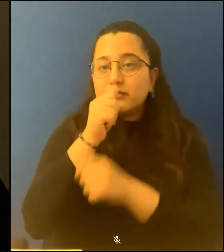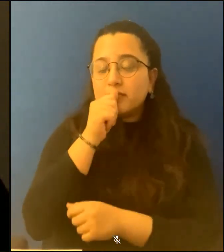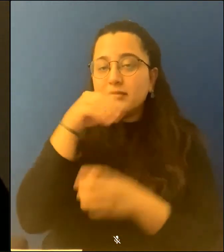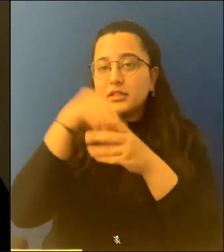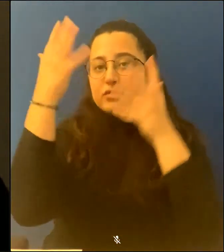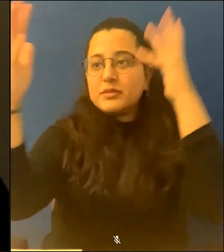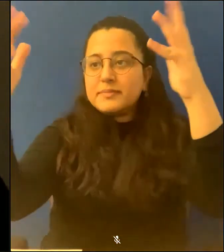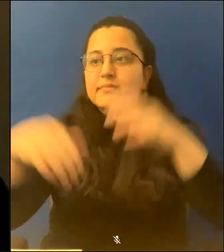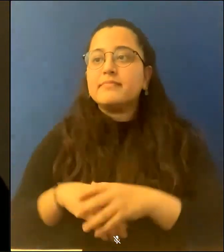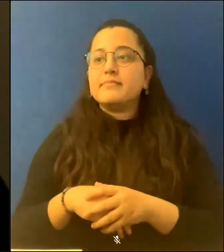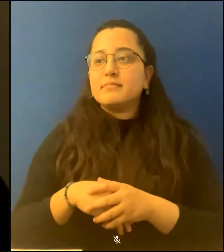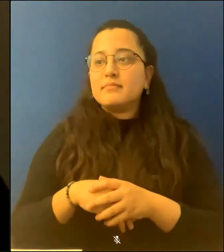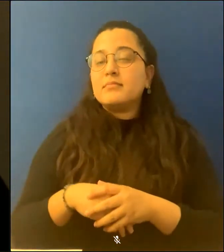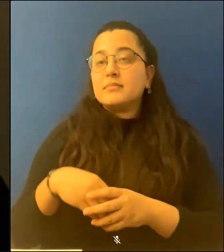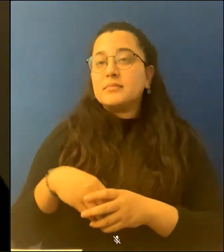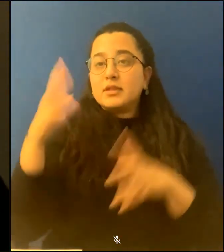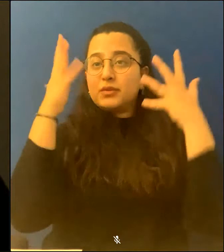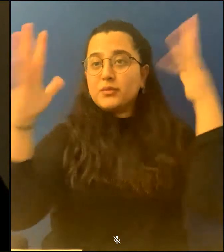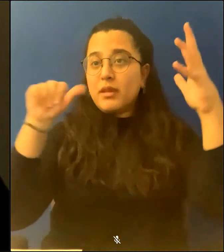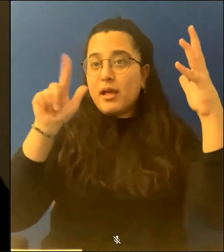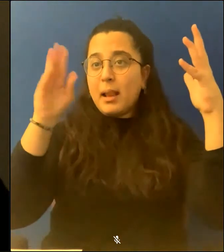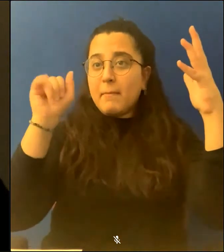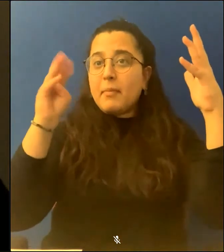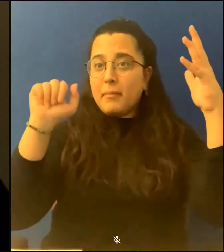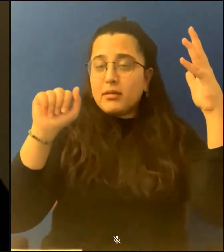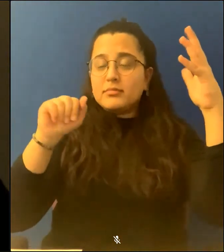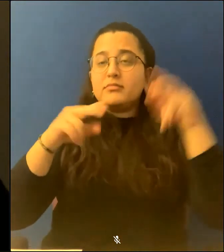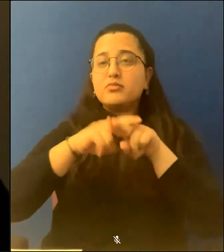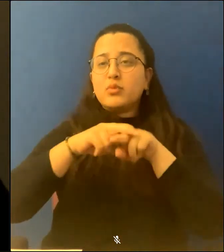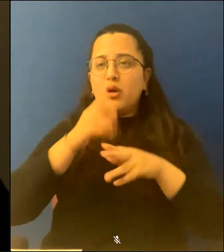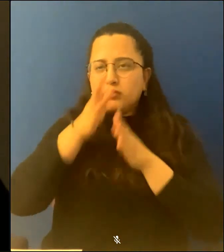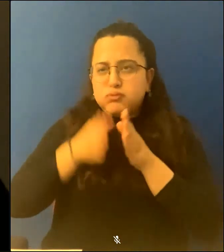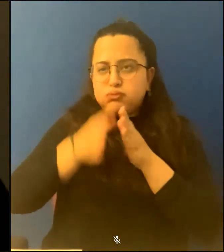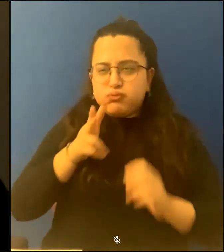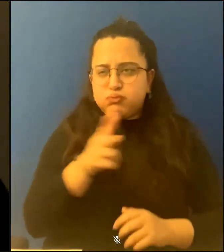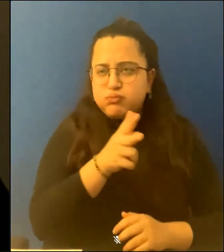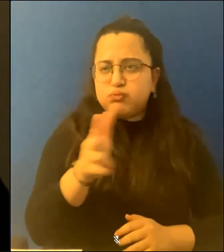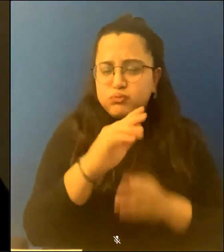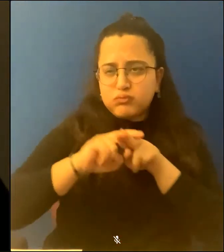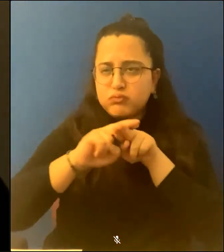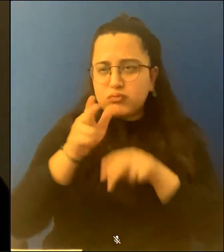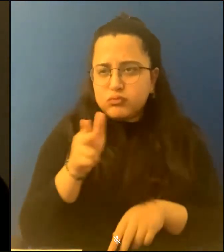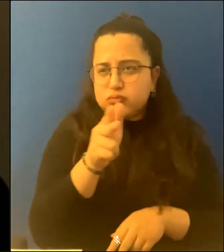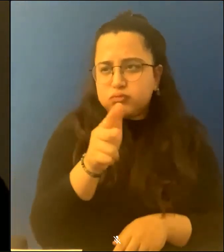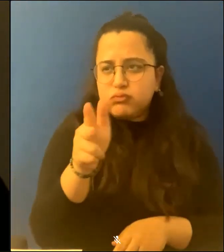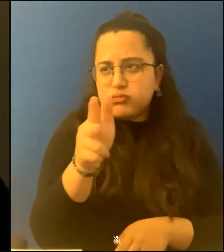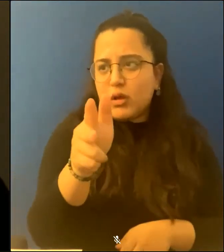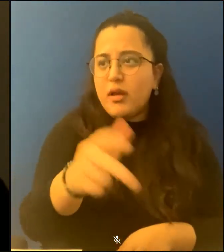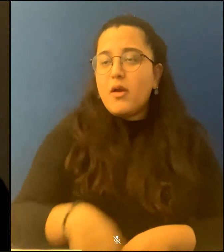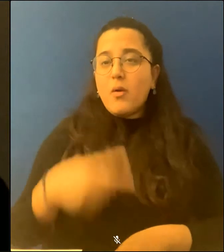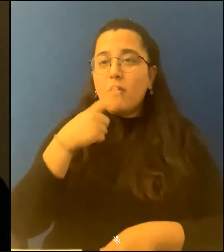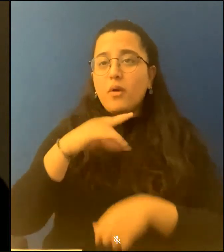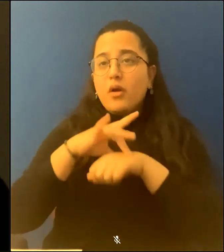Alabama. Red earth, red earth. The winter light consumes the field. The field silvers. The light